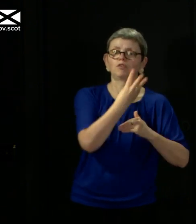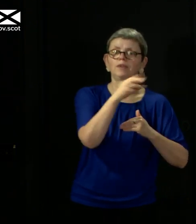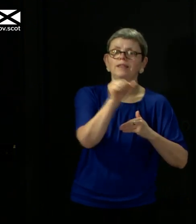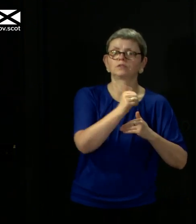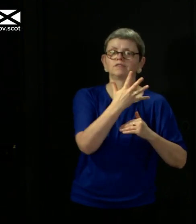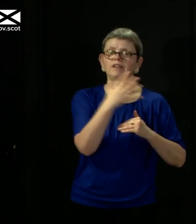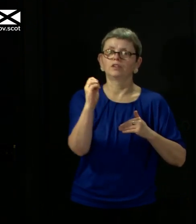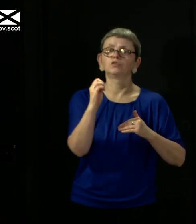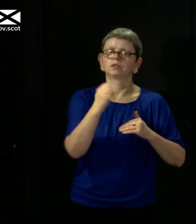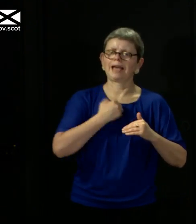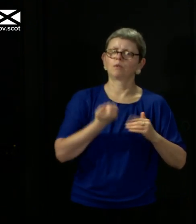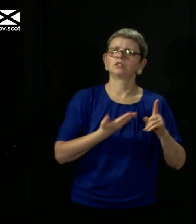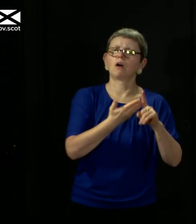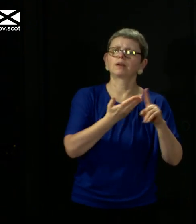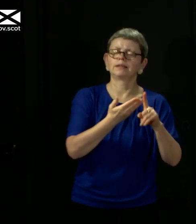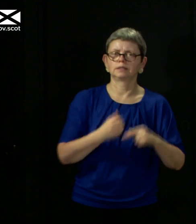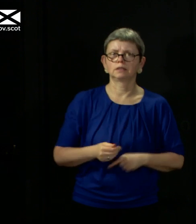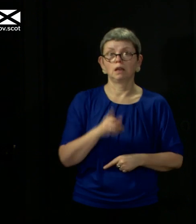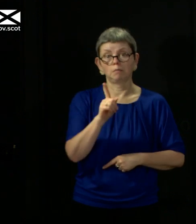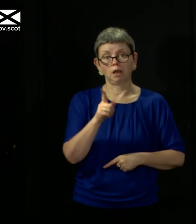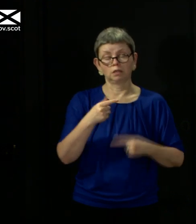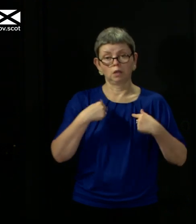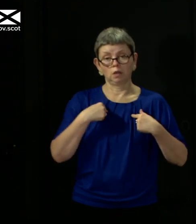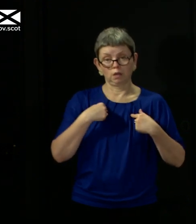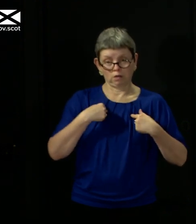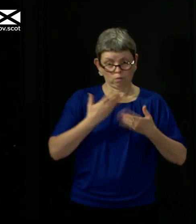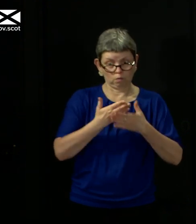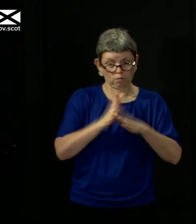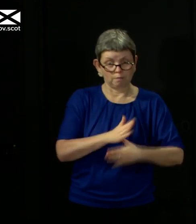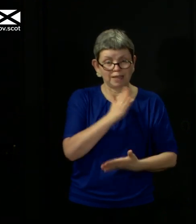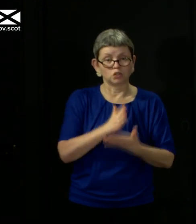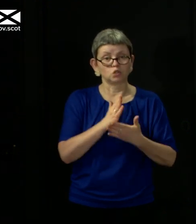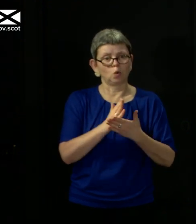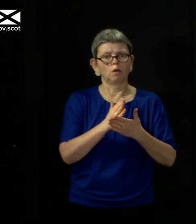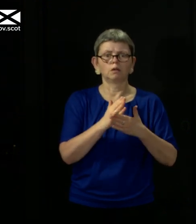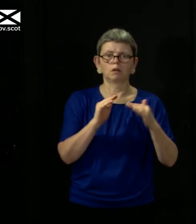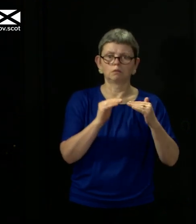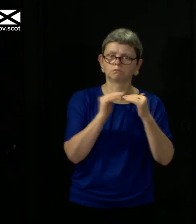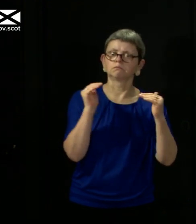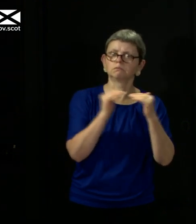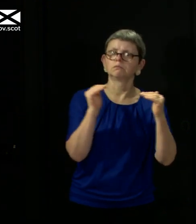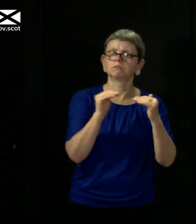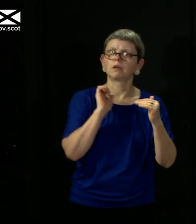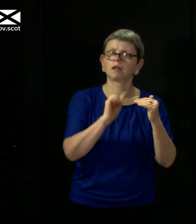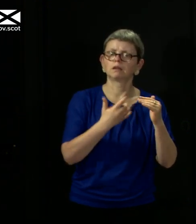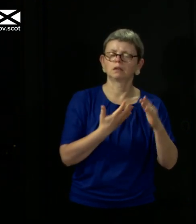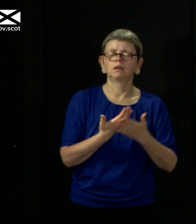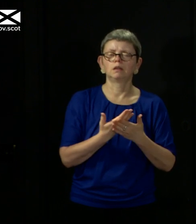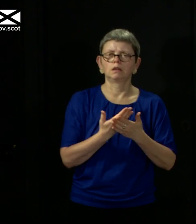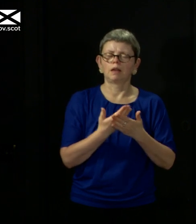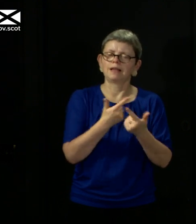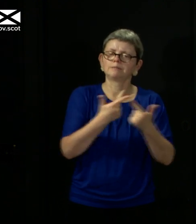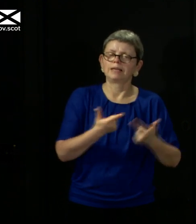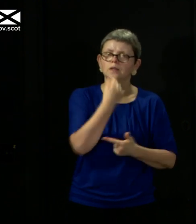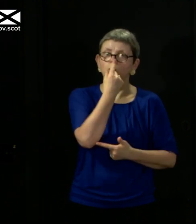of course, working to ensure that the number of tests done in Scotland meets that capacity and is maximised and is